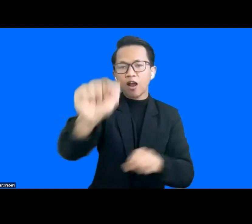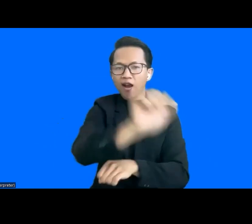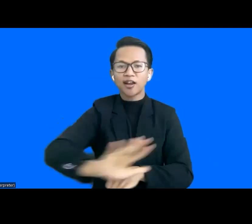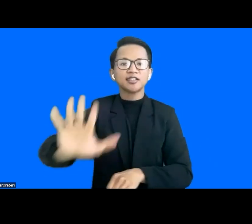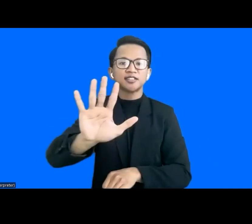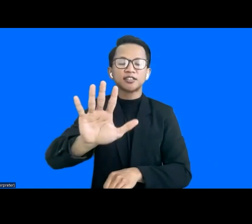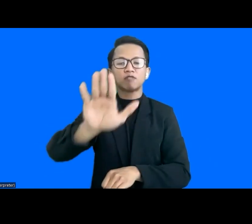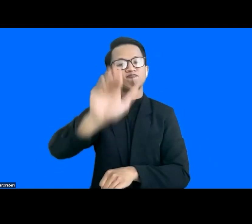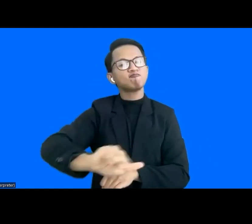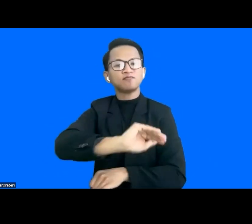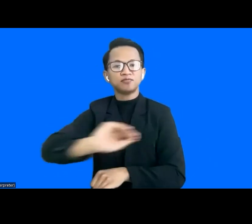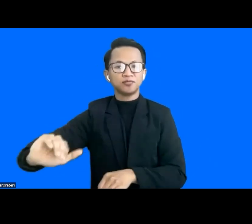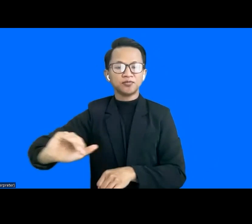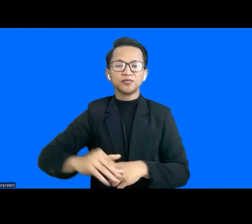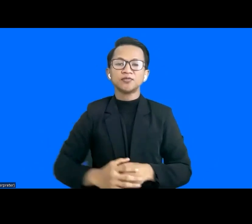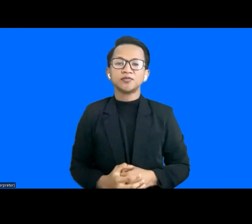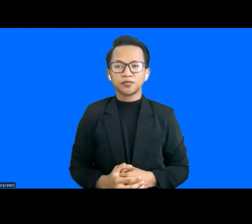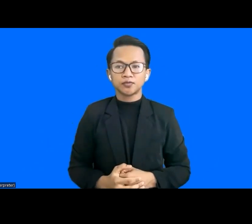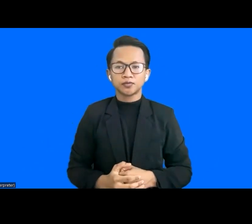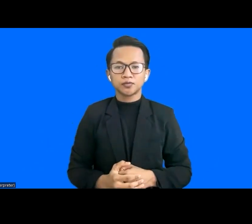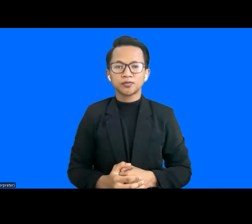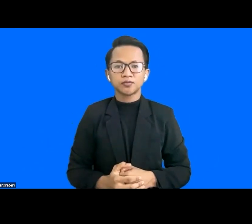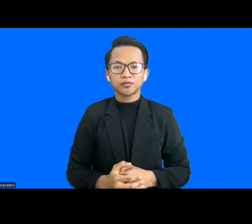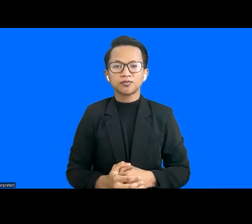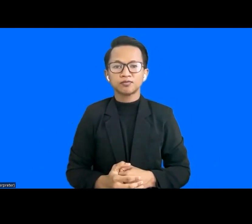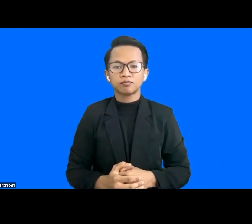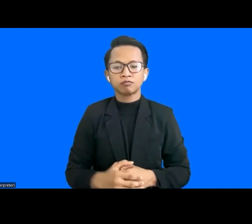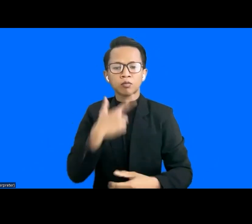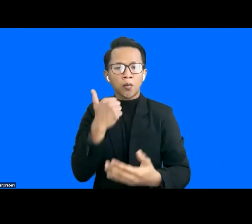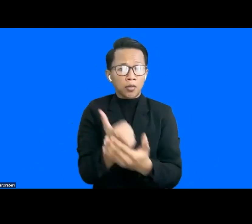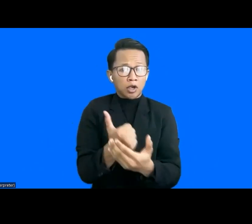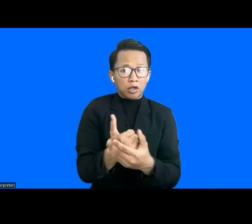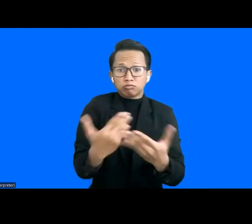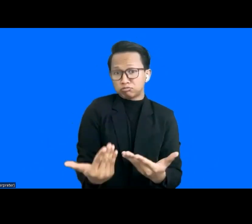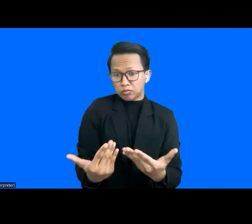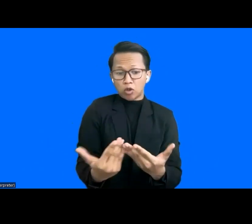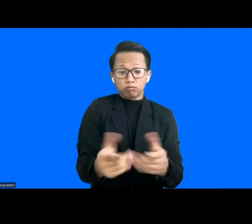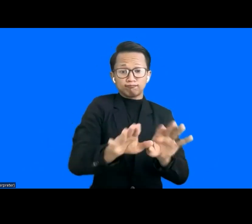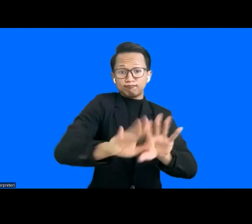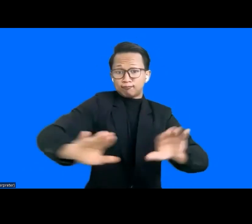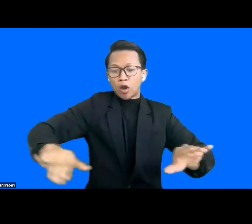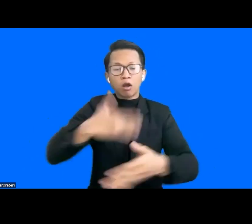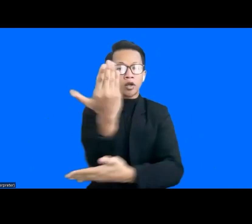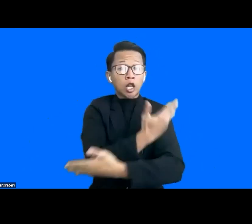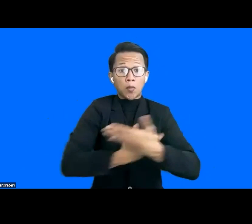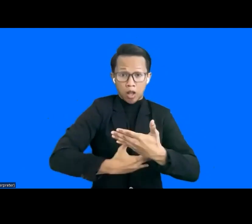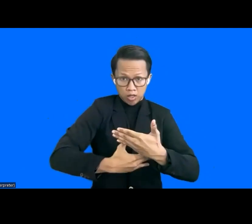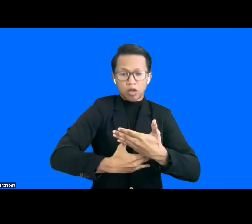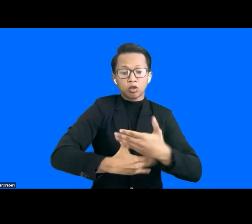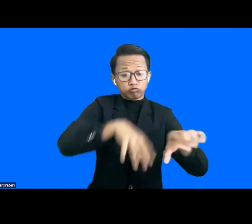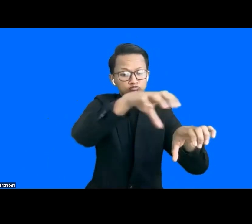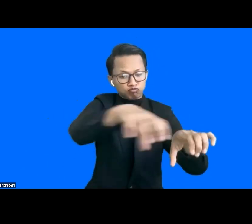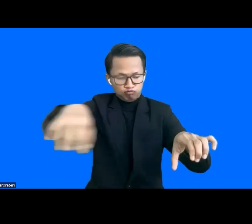This report and the subsequent session was crucial for ensuring students with disabilities in the region